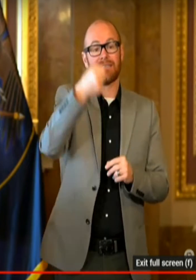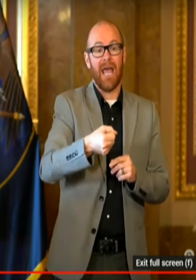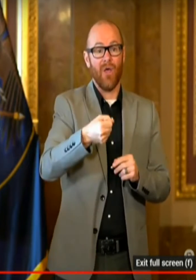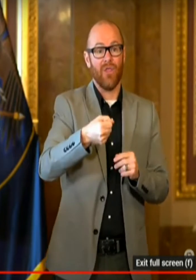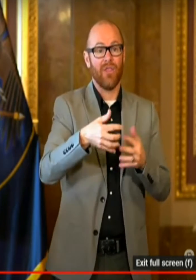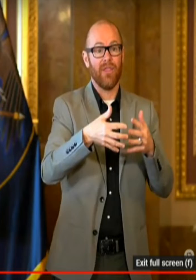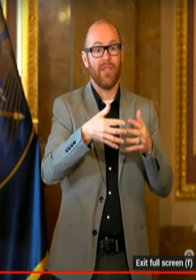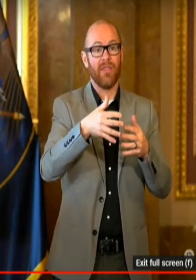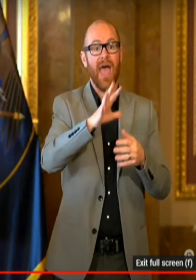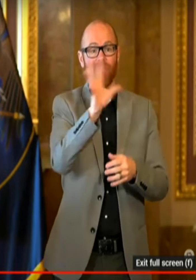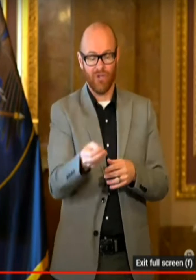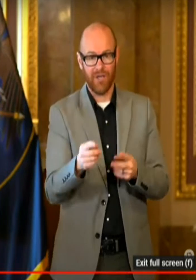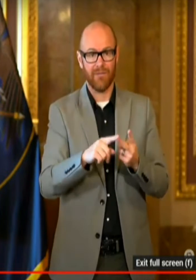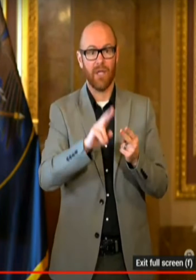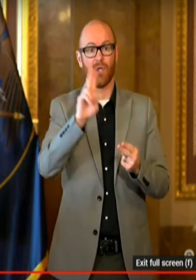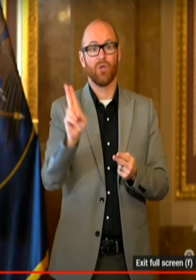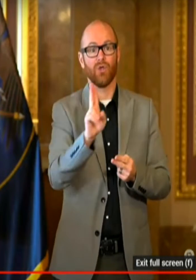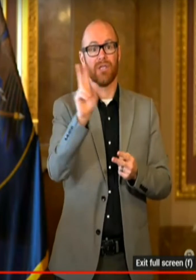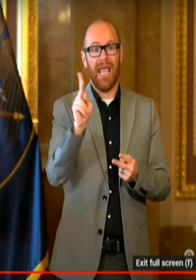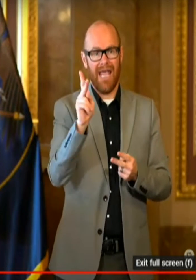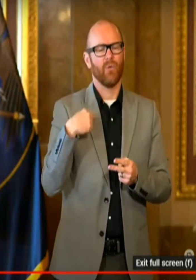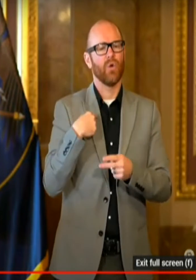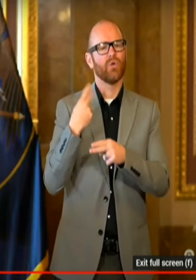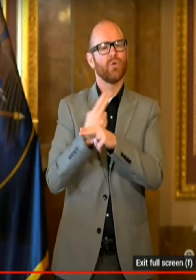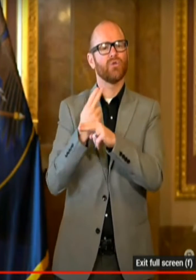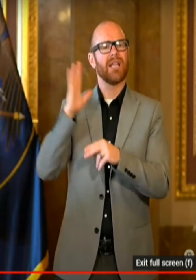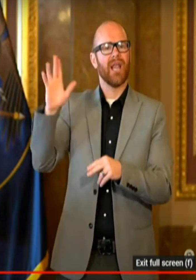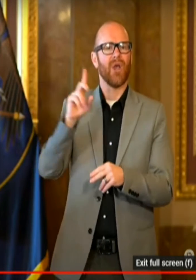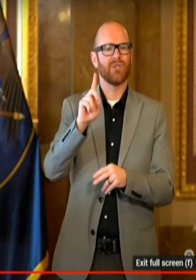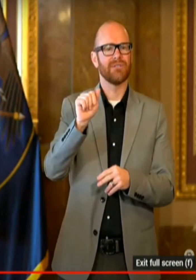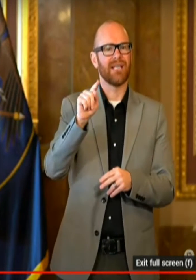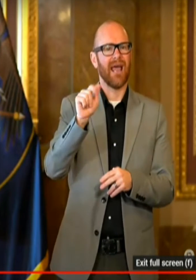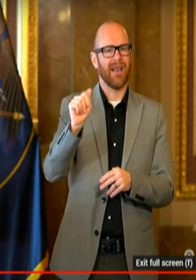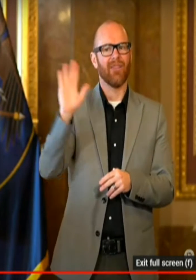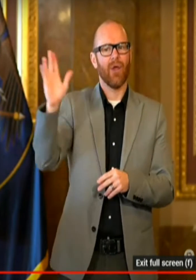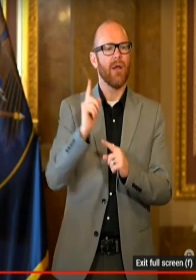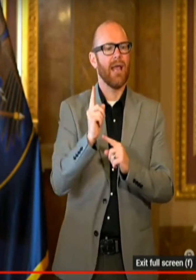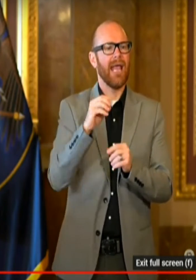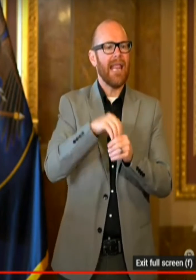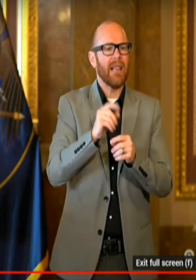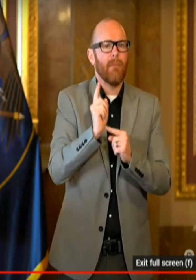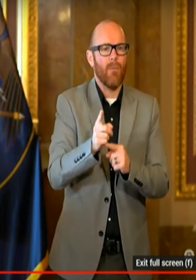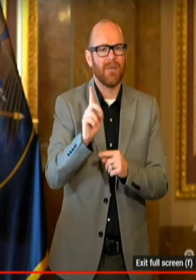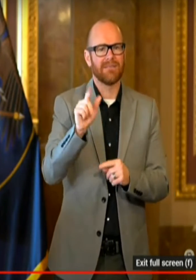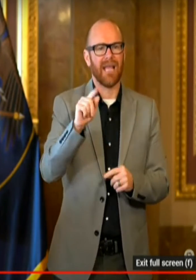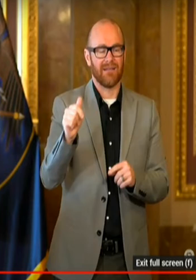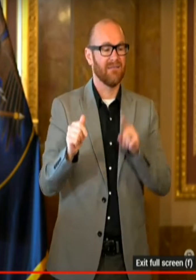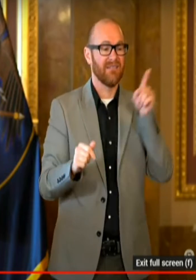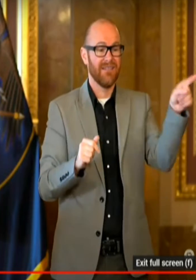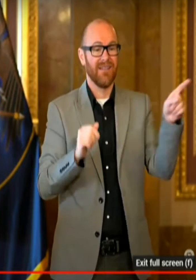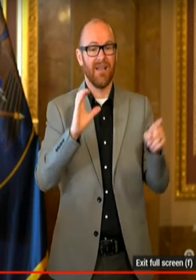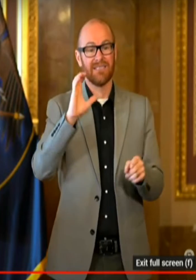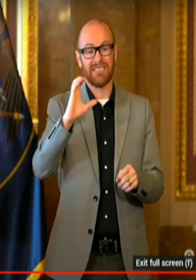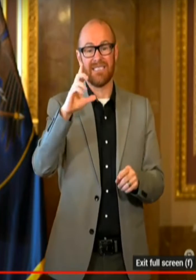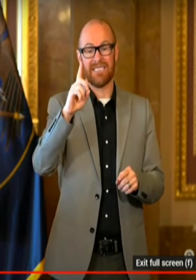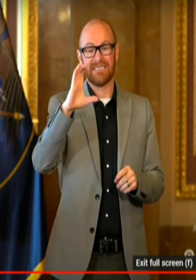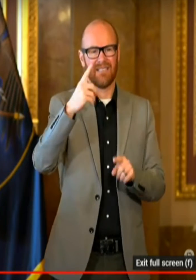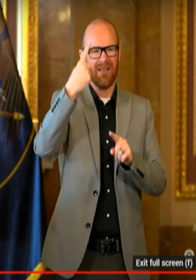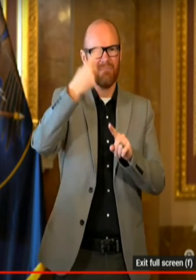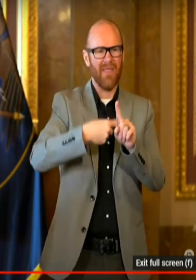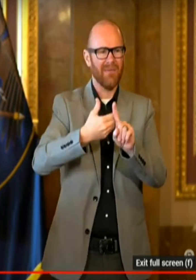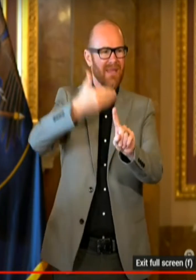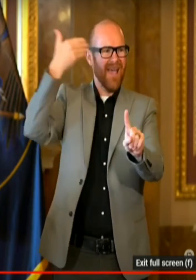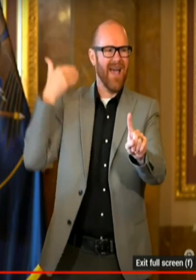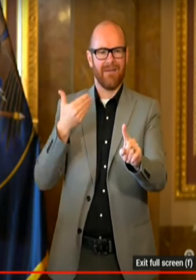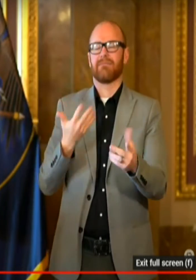the U.K., we're relying on their data, actionable data, in the moment, not a month after we needed the data. And so we're hopeful